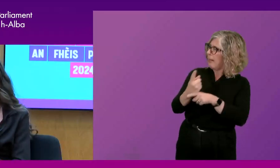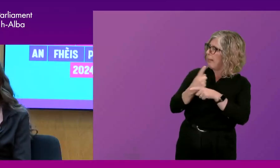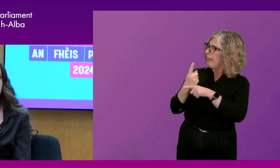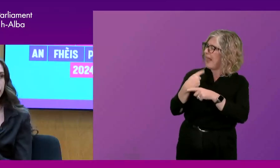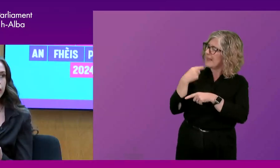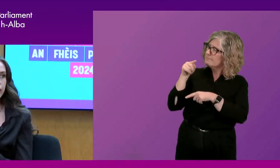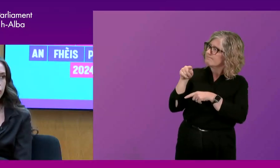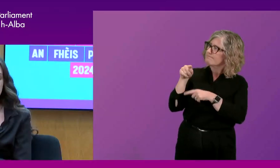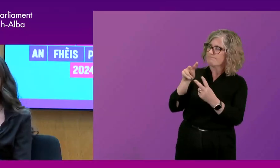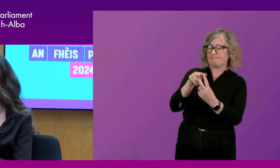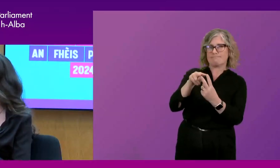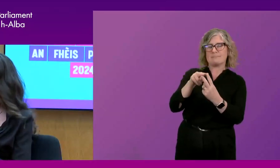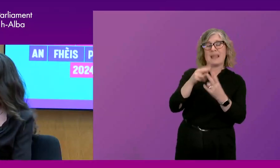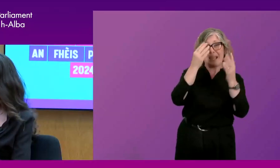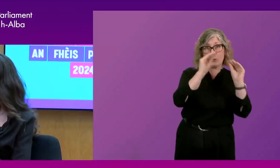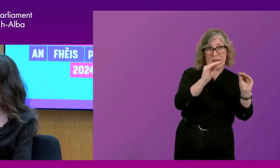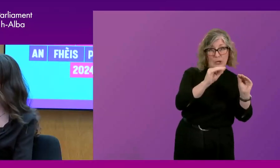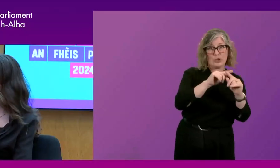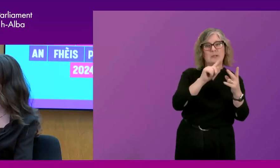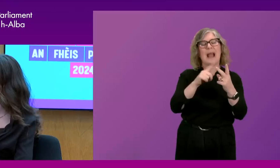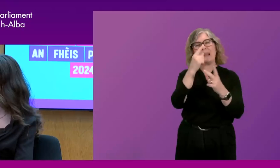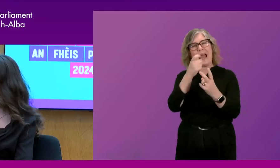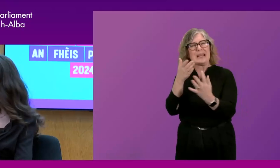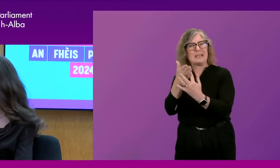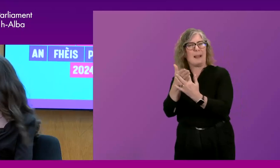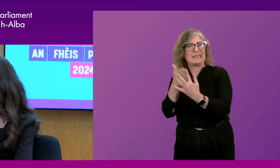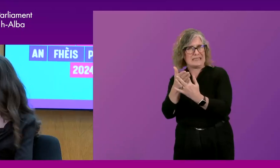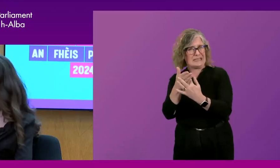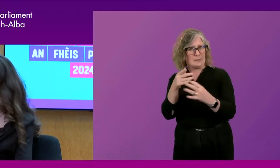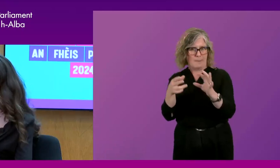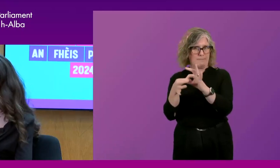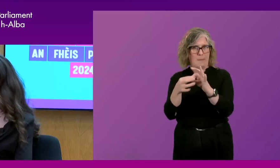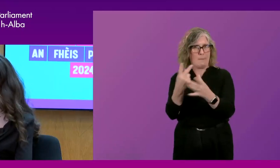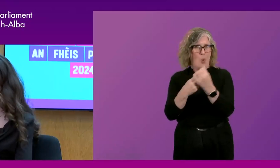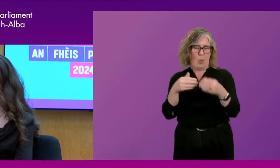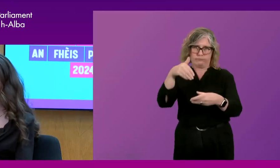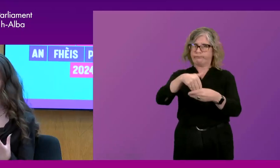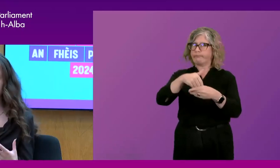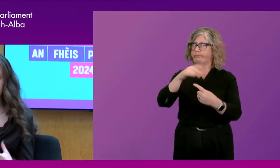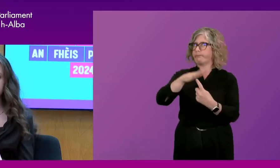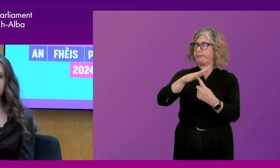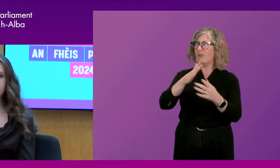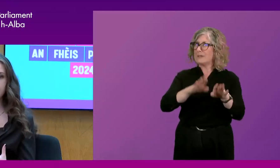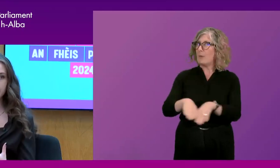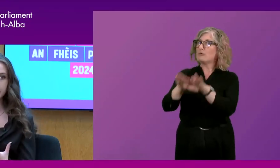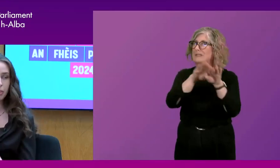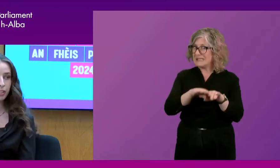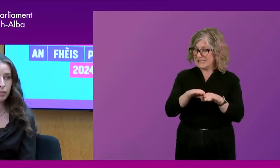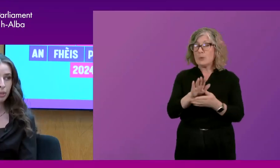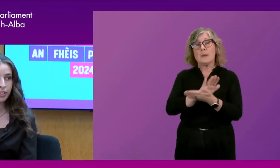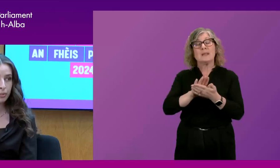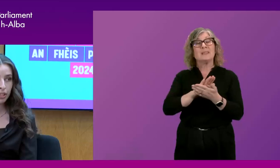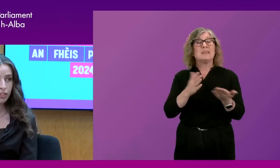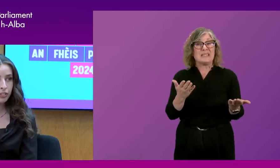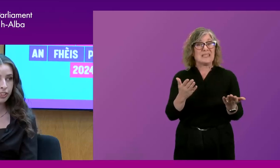accessibility and more participatory democracy. Um, at the end of the day, that means the